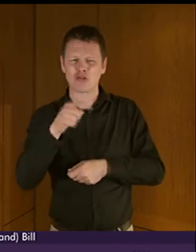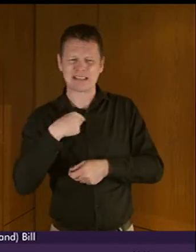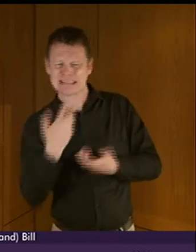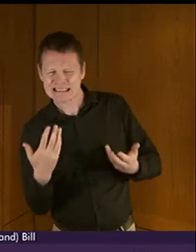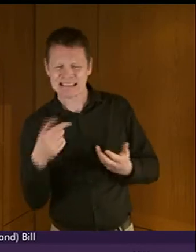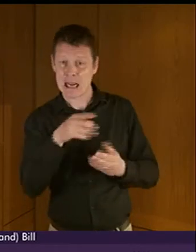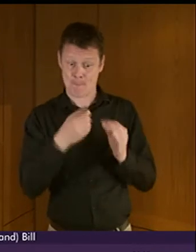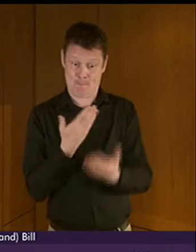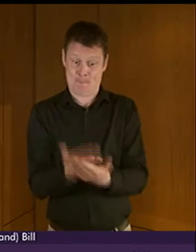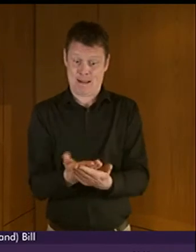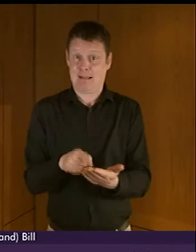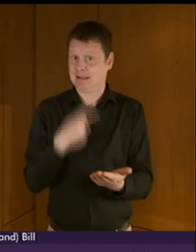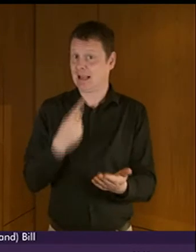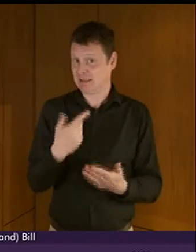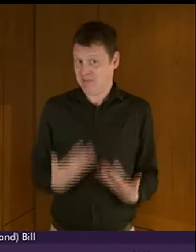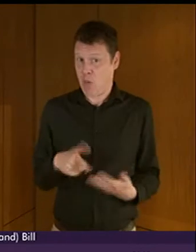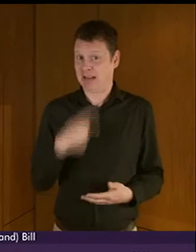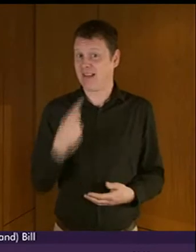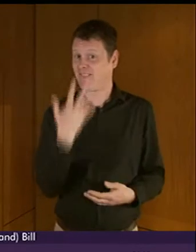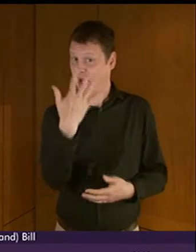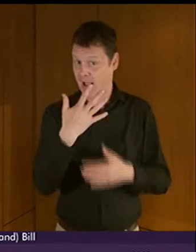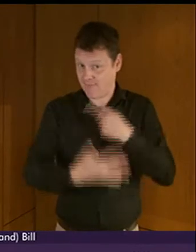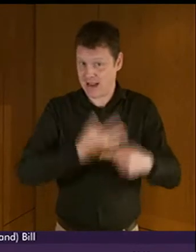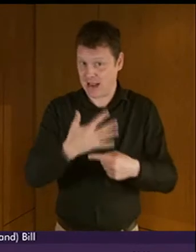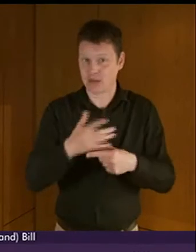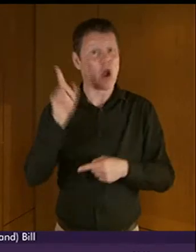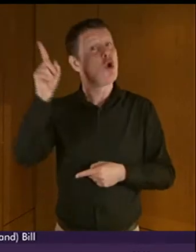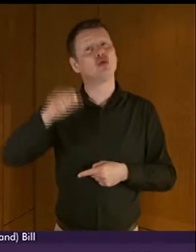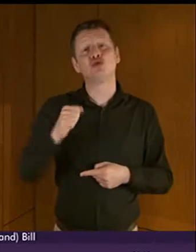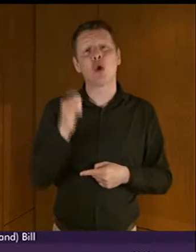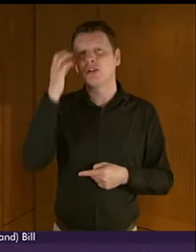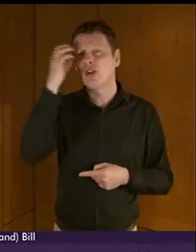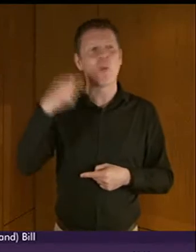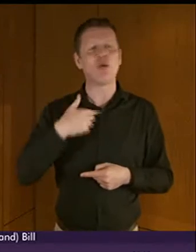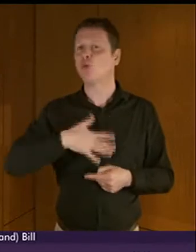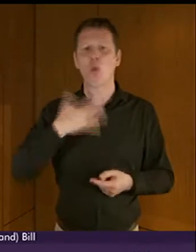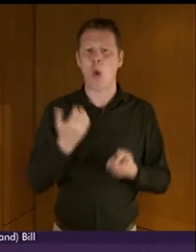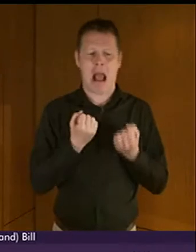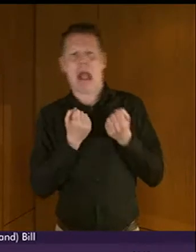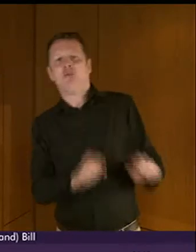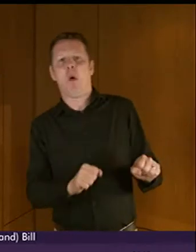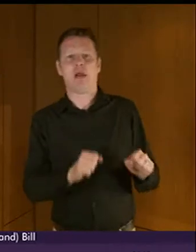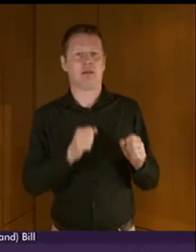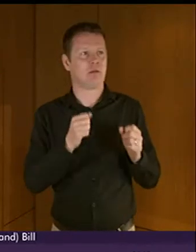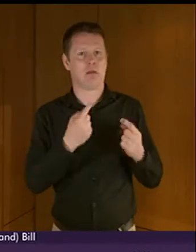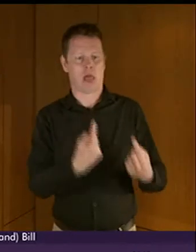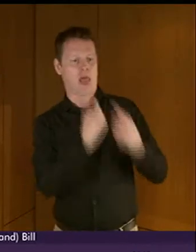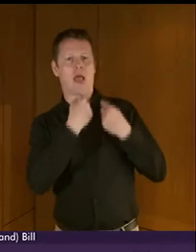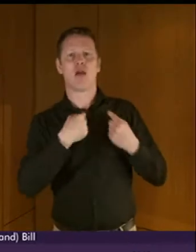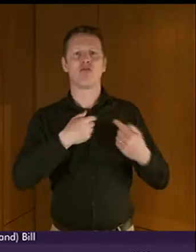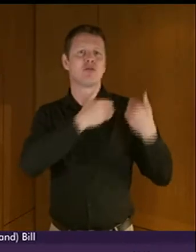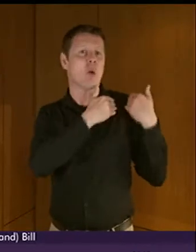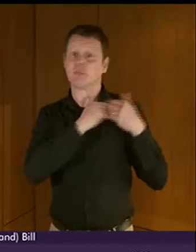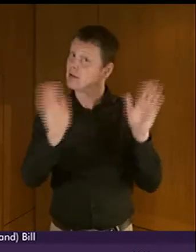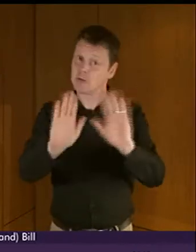the bill as tabled is not motivated by some desire to avoid ministerial responsibility for the